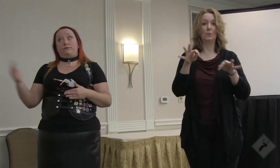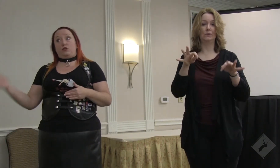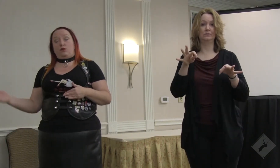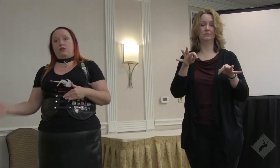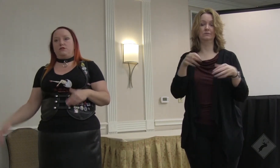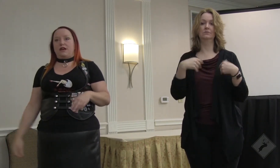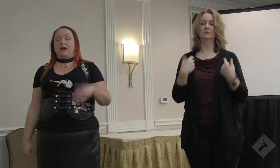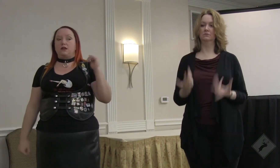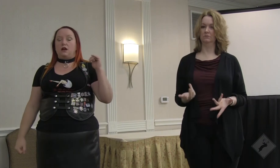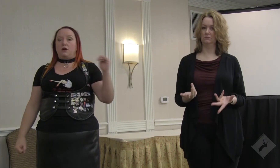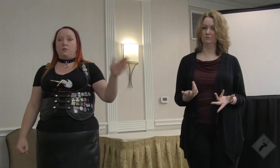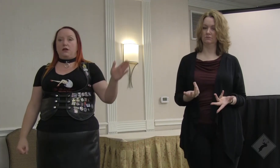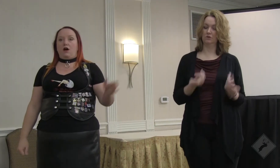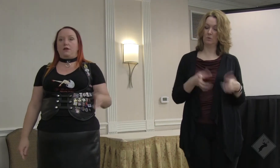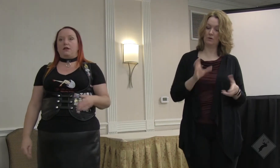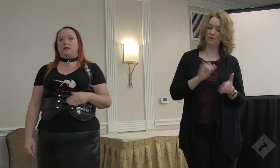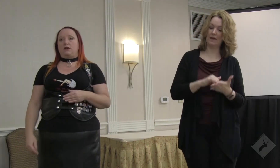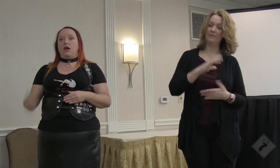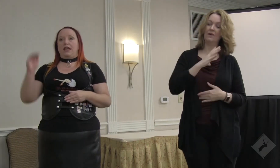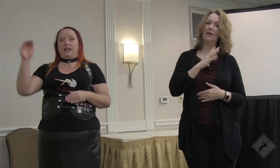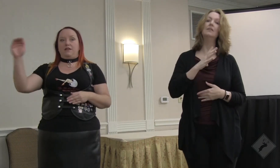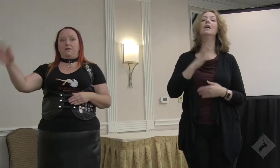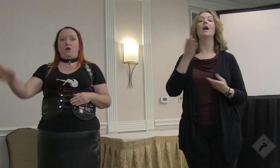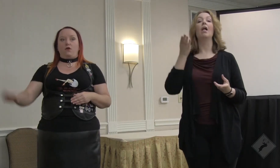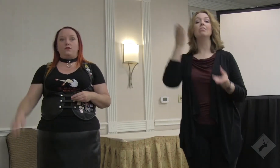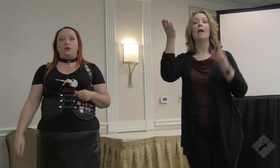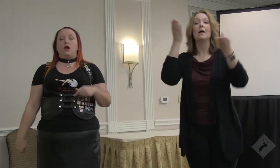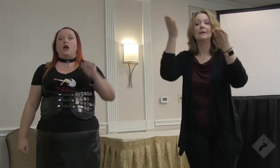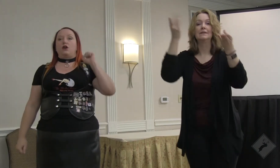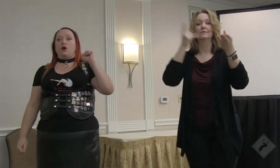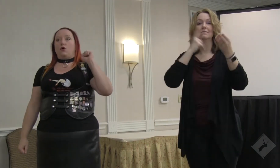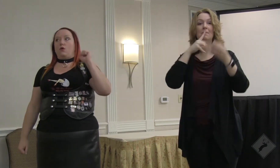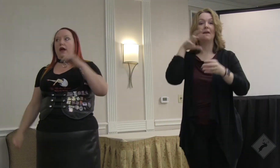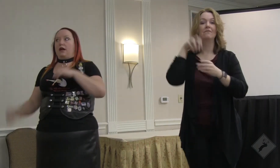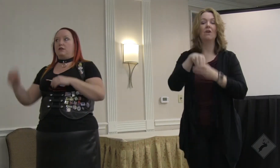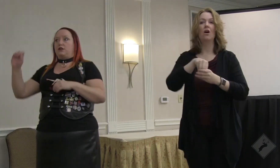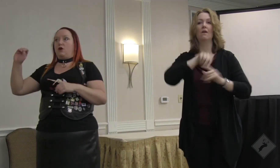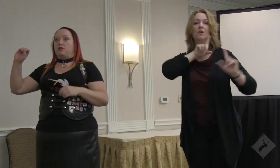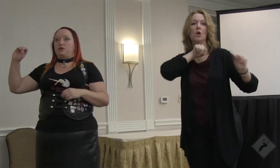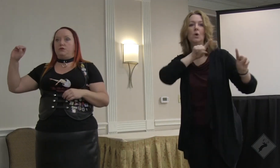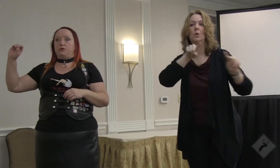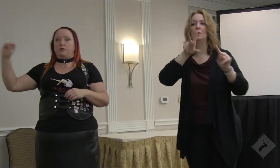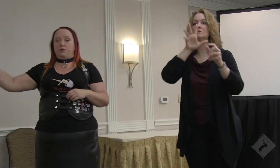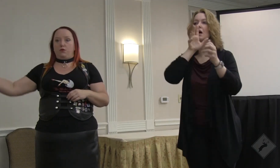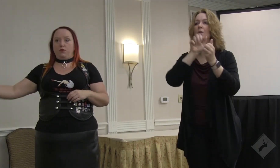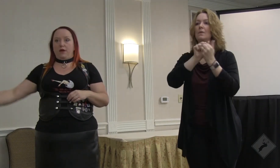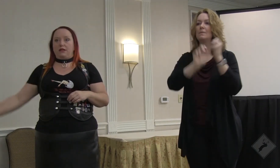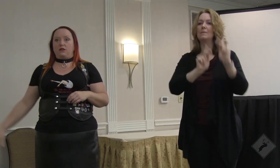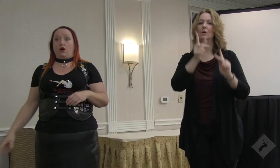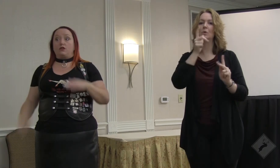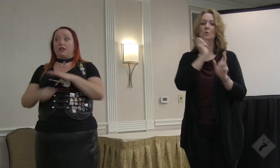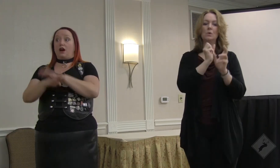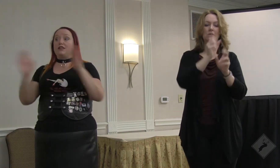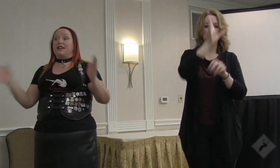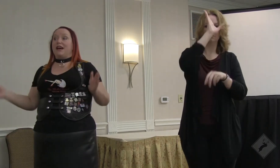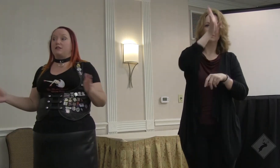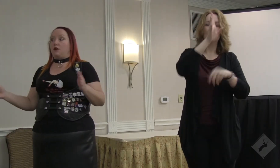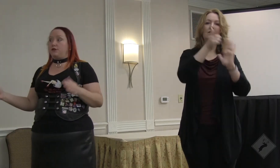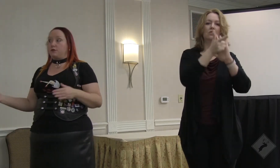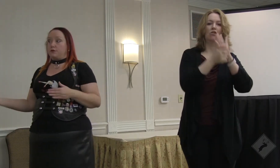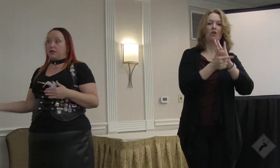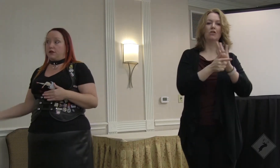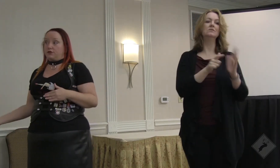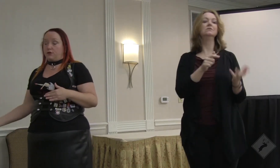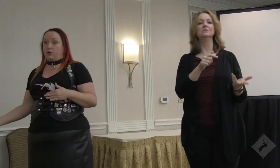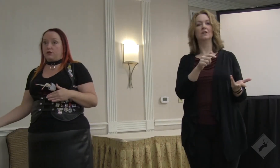Now don't want to do that. Be a lobbyist, get involved, go and talk to the people who make the laws, contact